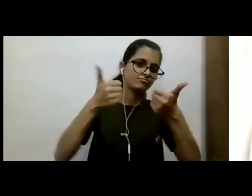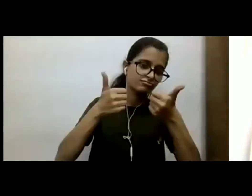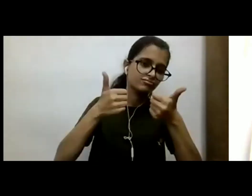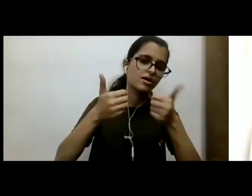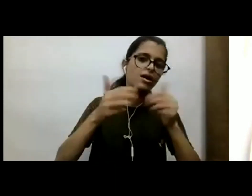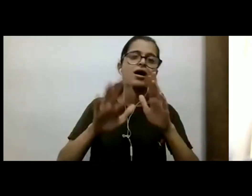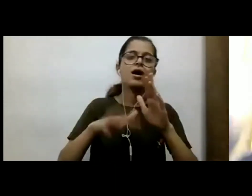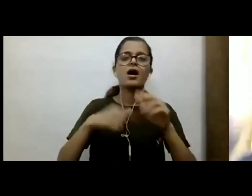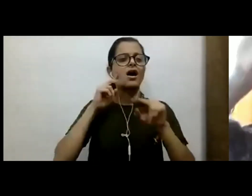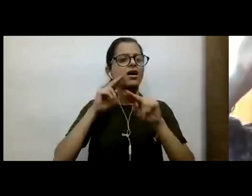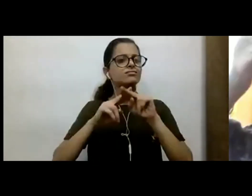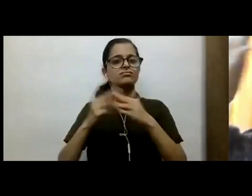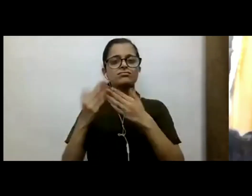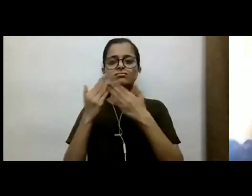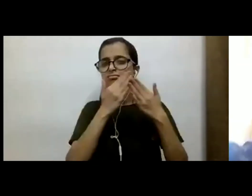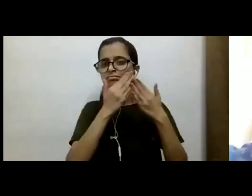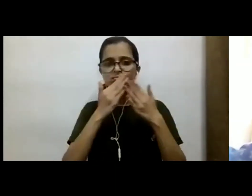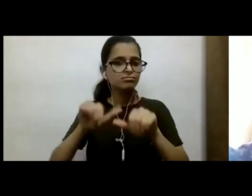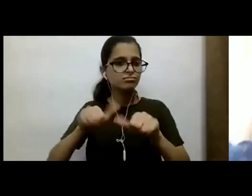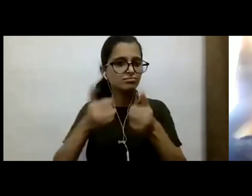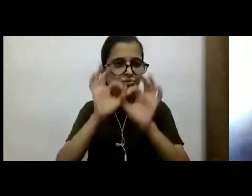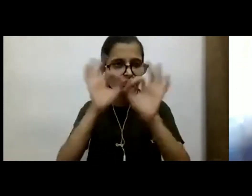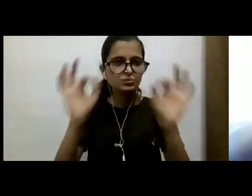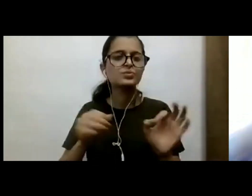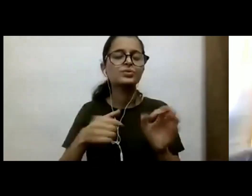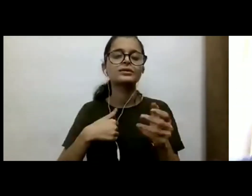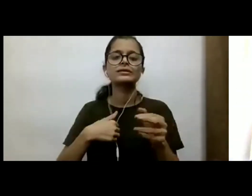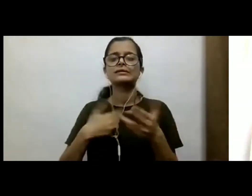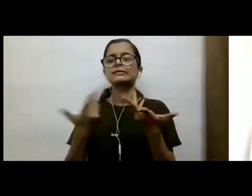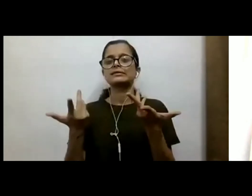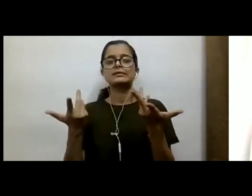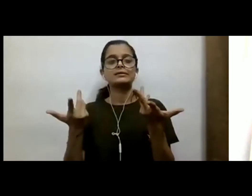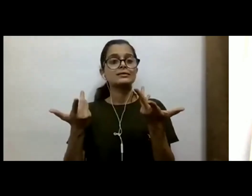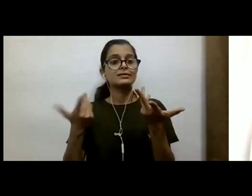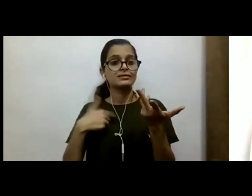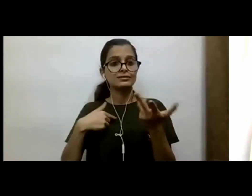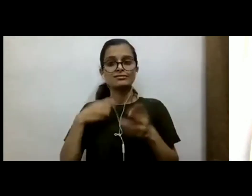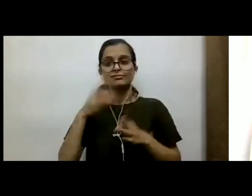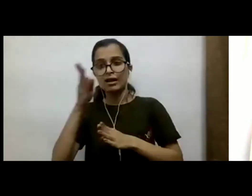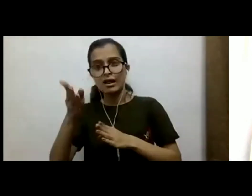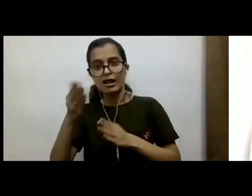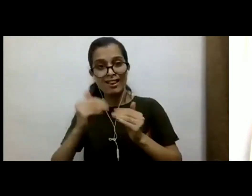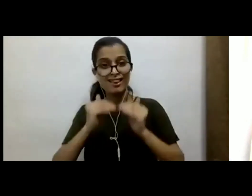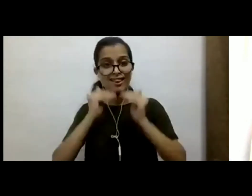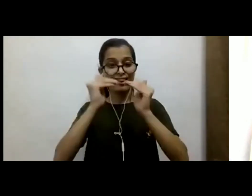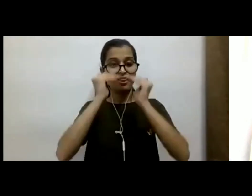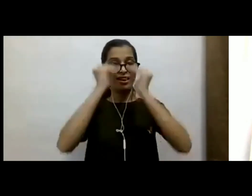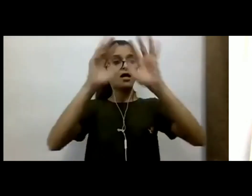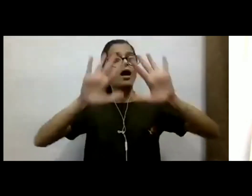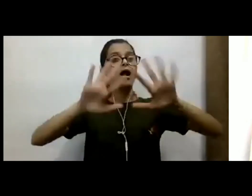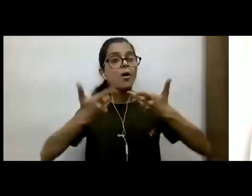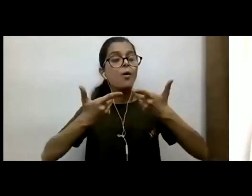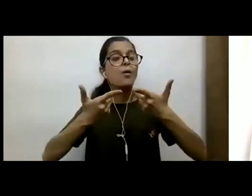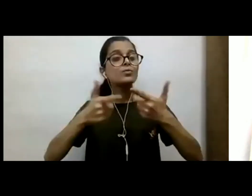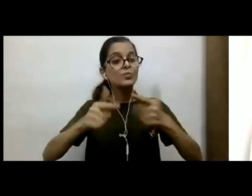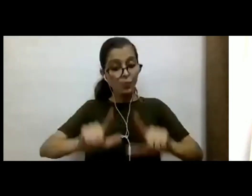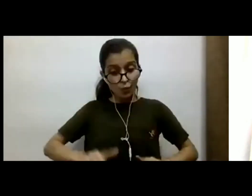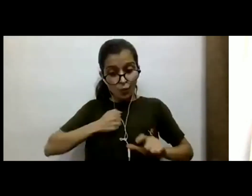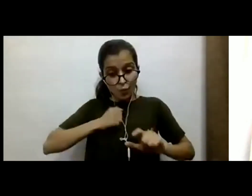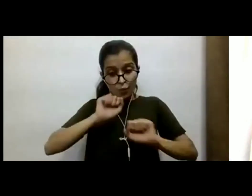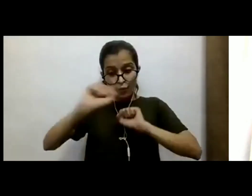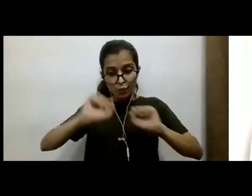If I don't clear my school, I can't hope for the secondary education. I can't hope for the tertiary education. But what about life skills?